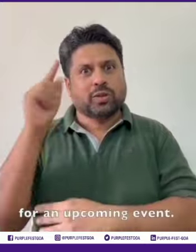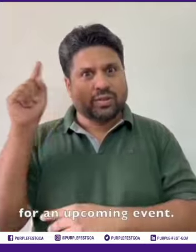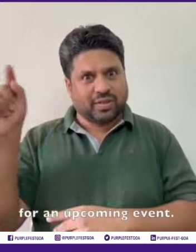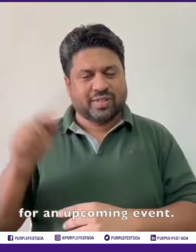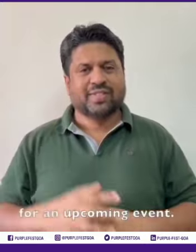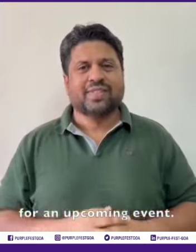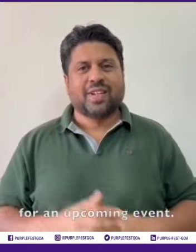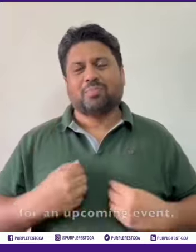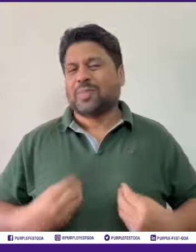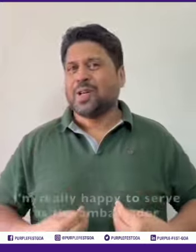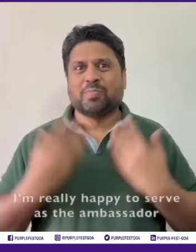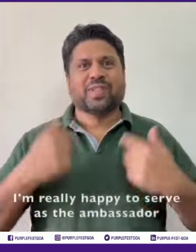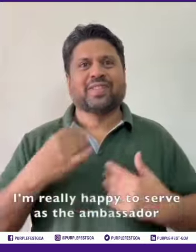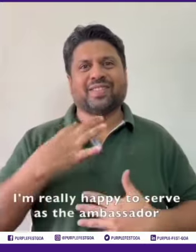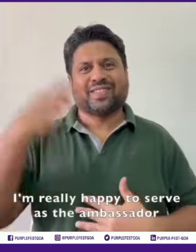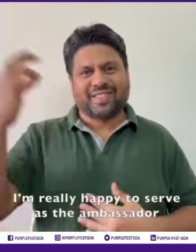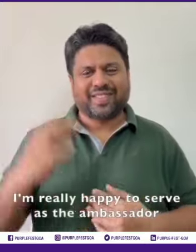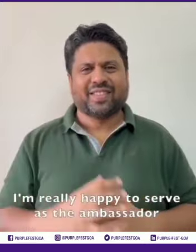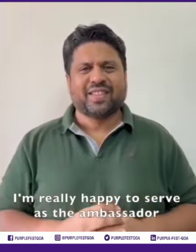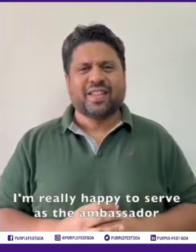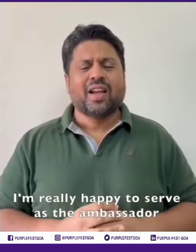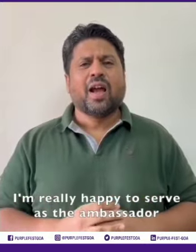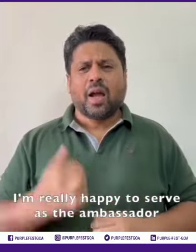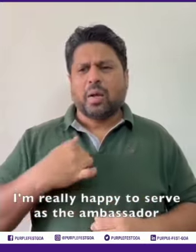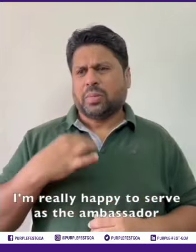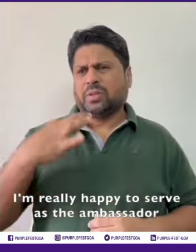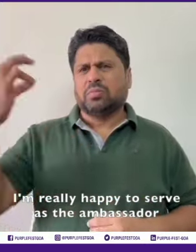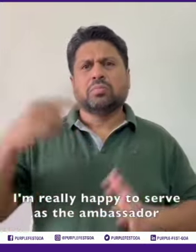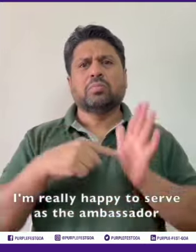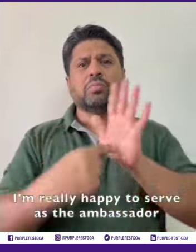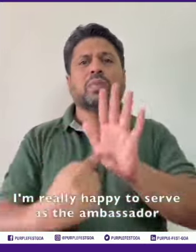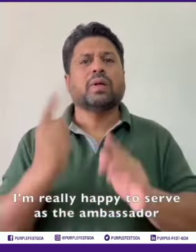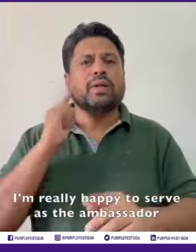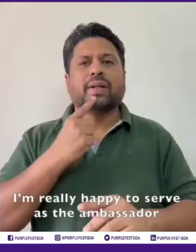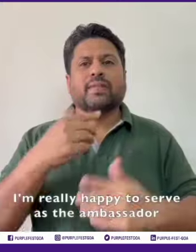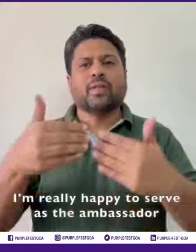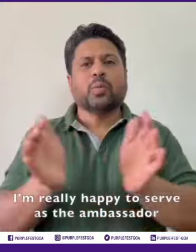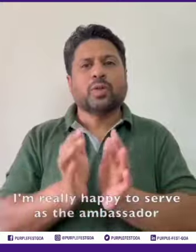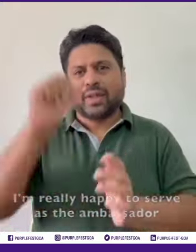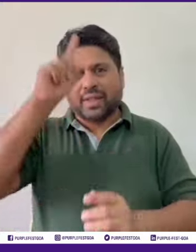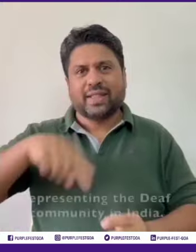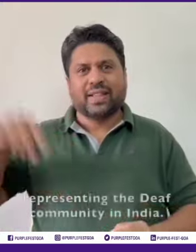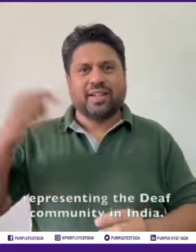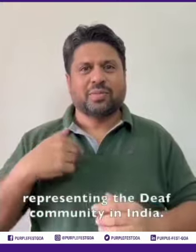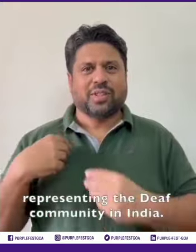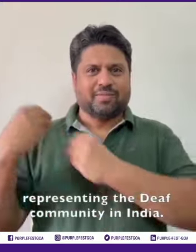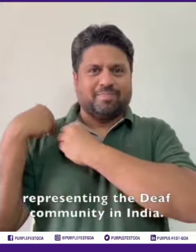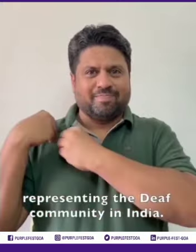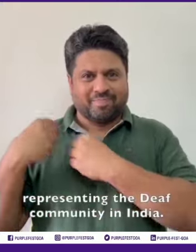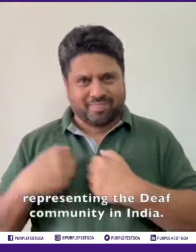an upcoming event, I am really happy to serve as the Ambassador representing the Deaf community in India.